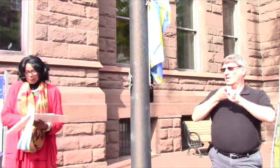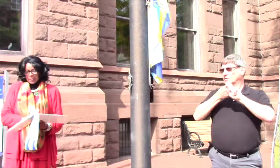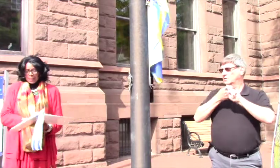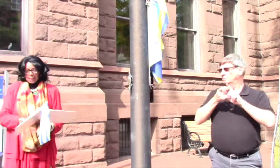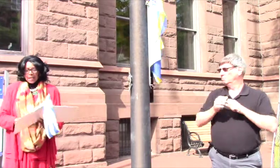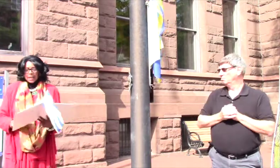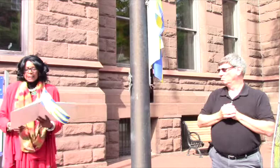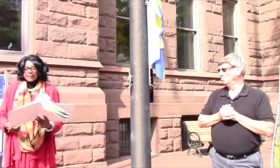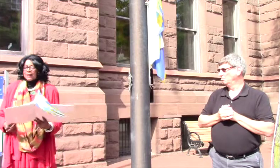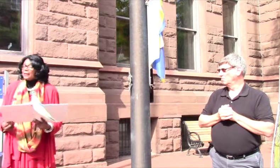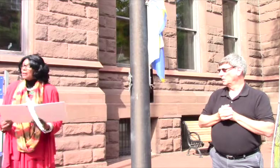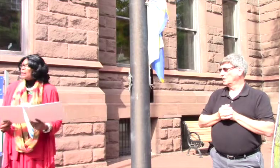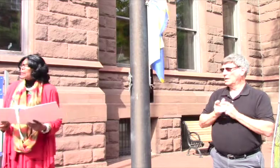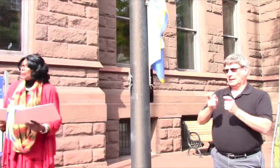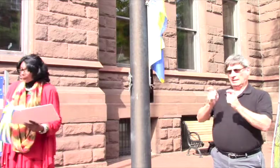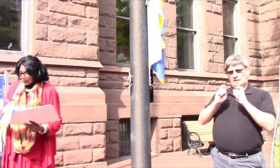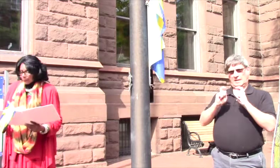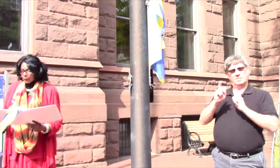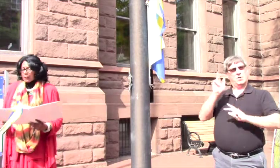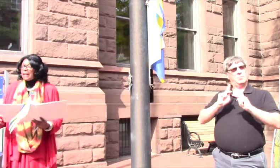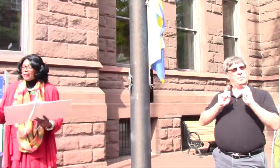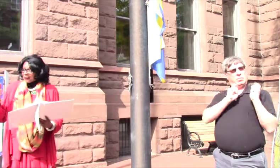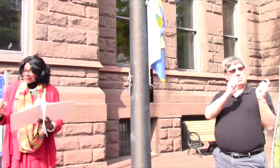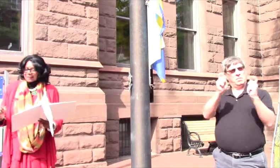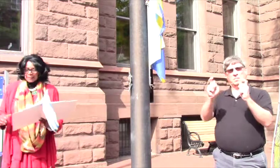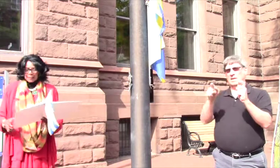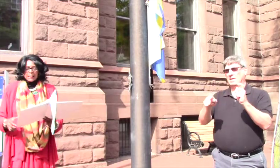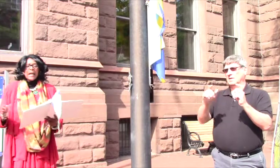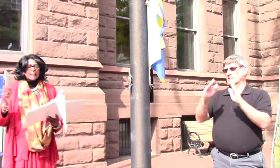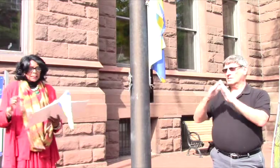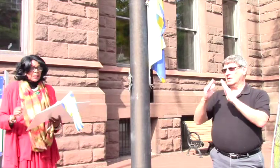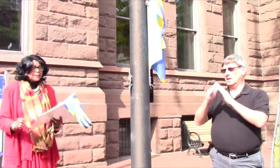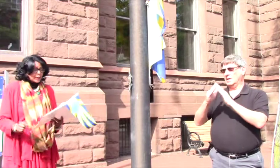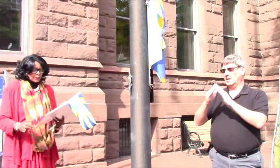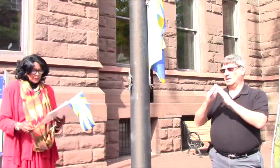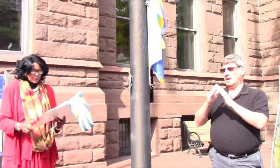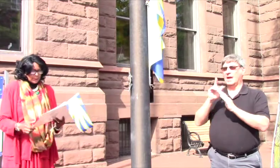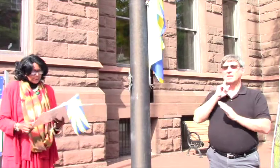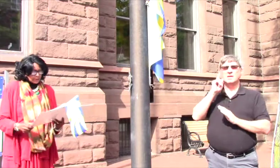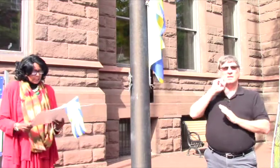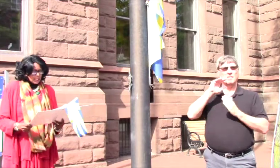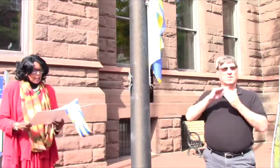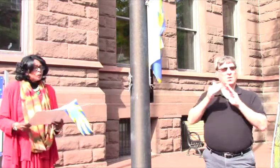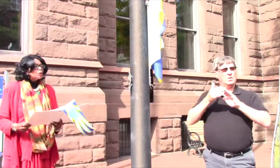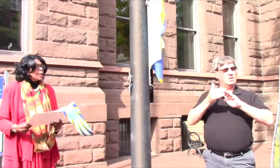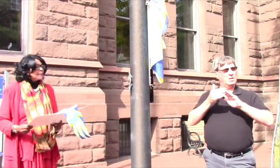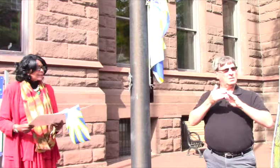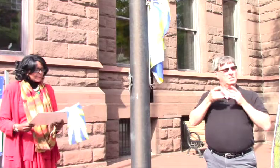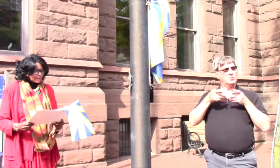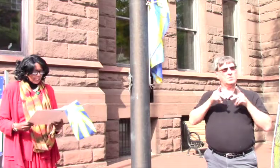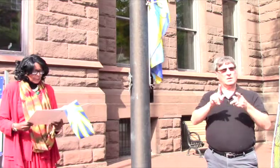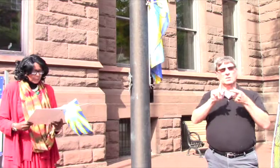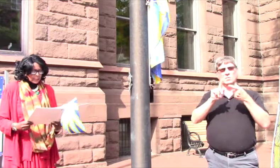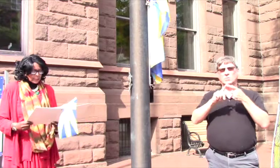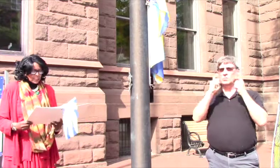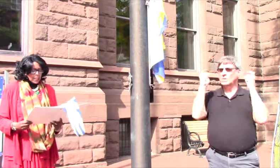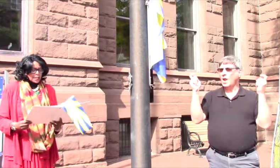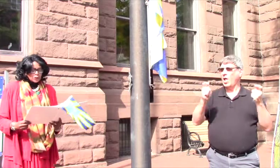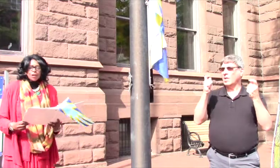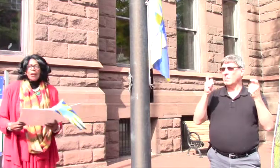And it gives the people in this city and in the deaf community a chance to celebrate and share